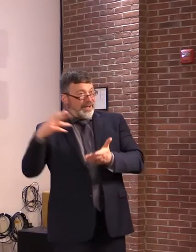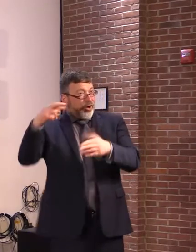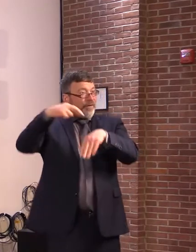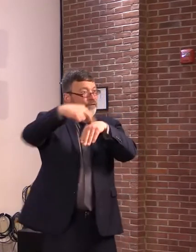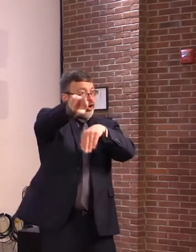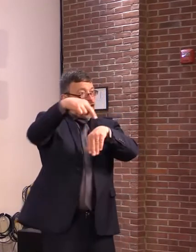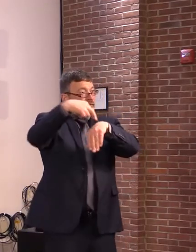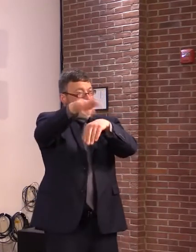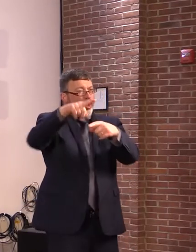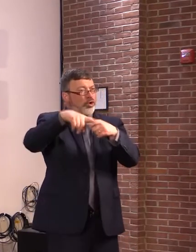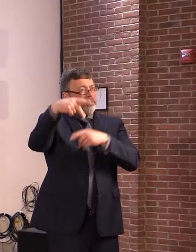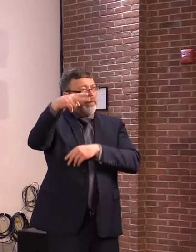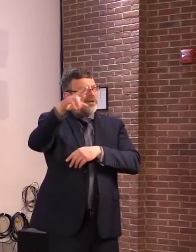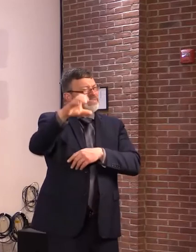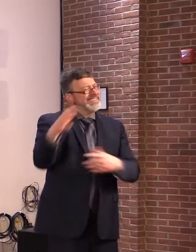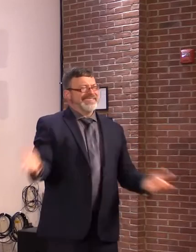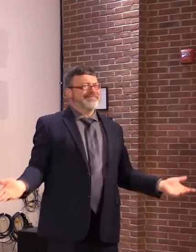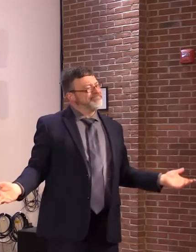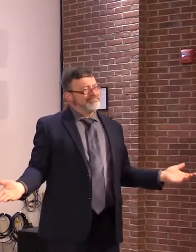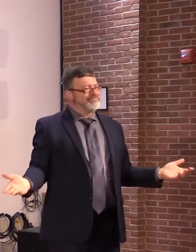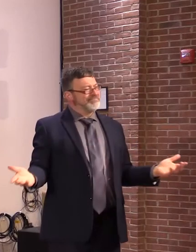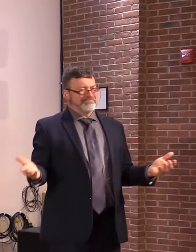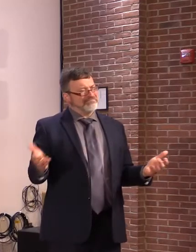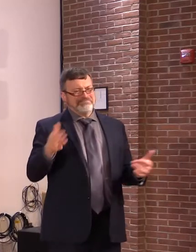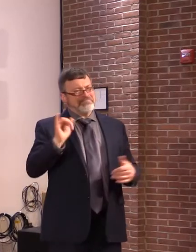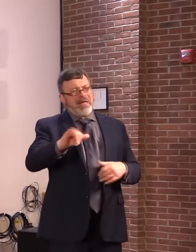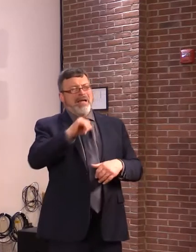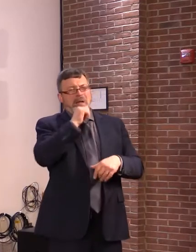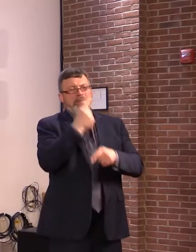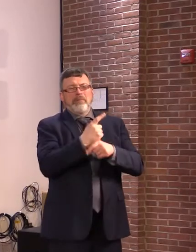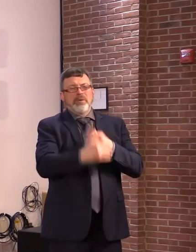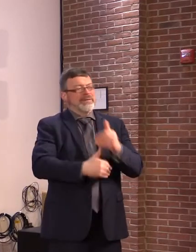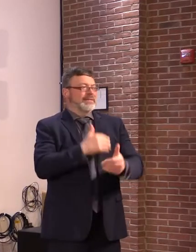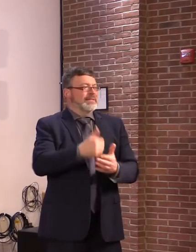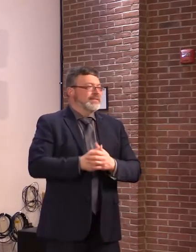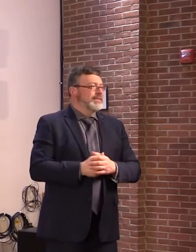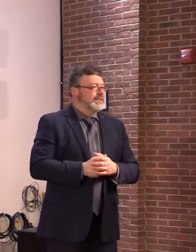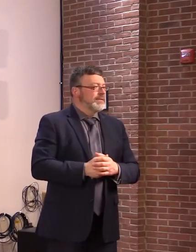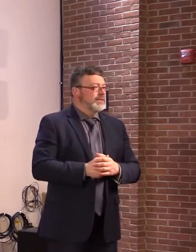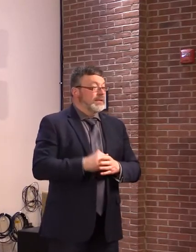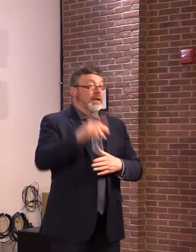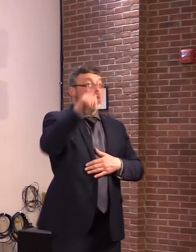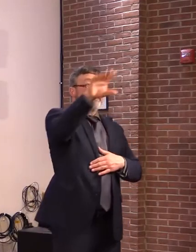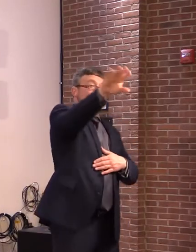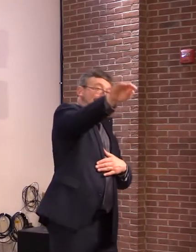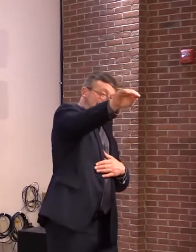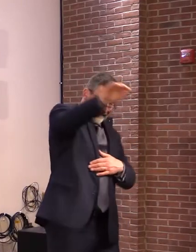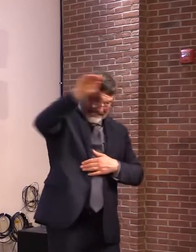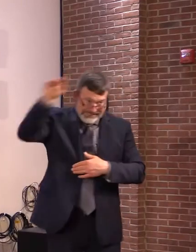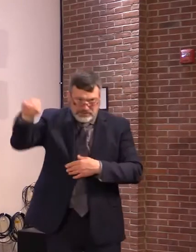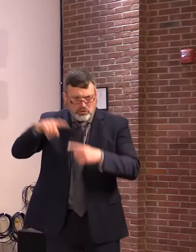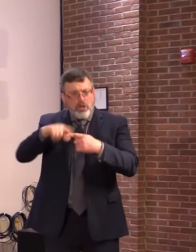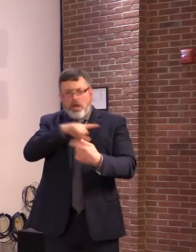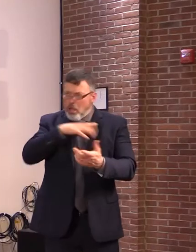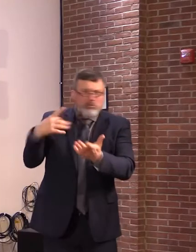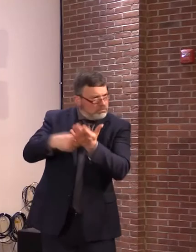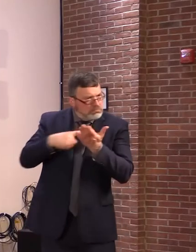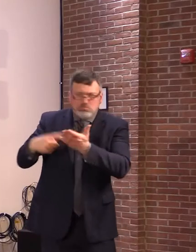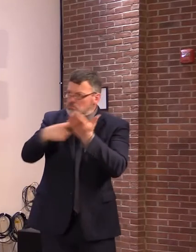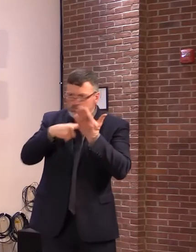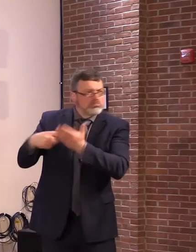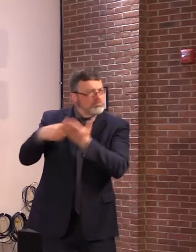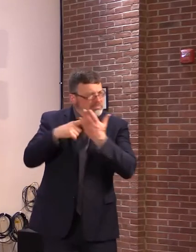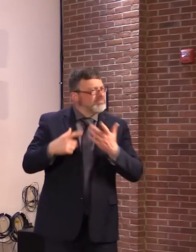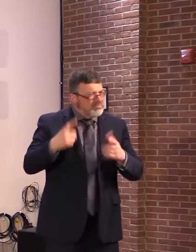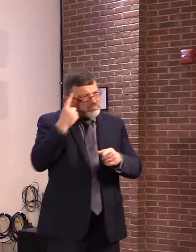easy way out. And I think that it should come back, and then we should debate this. I think the legislature should debate this, and I think the governor